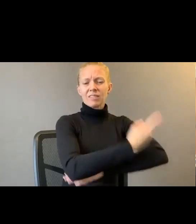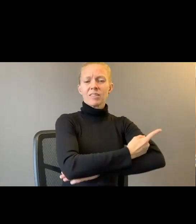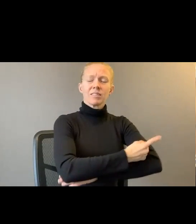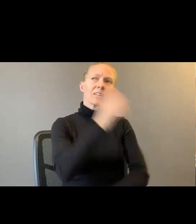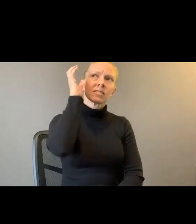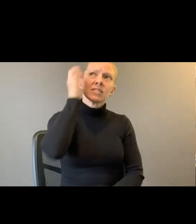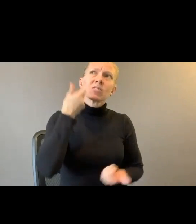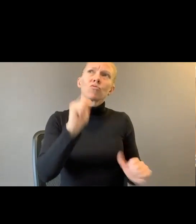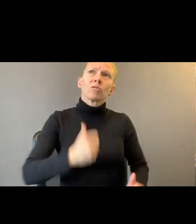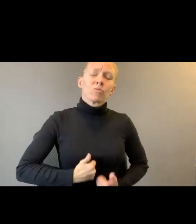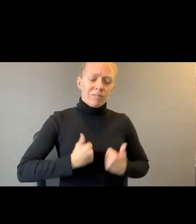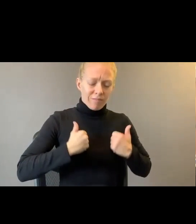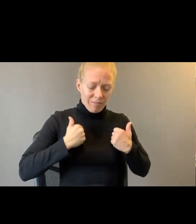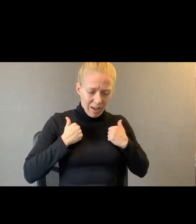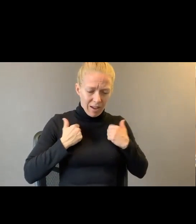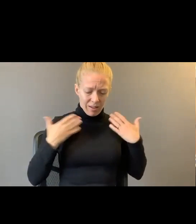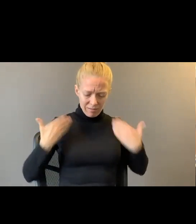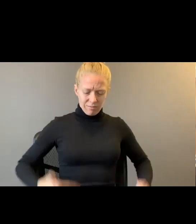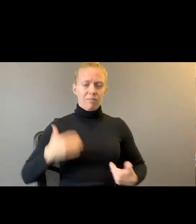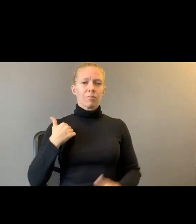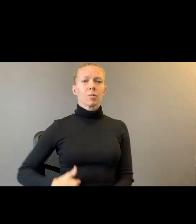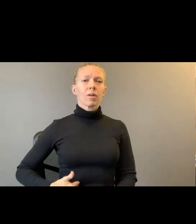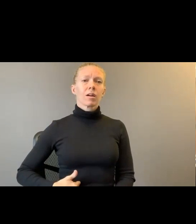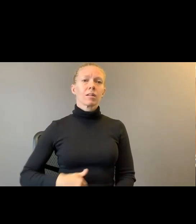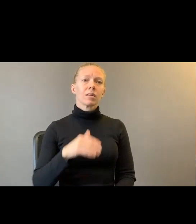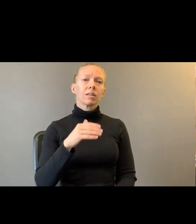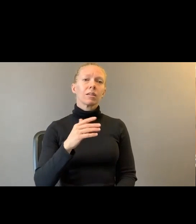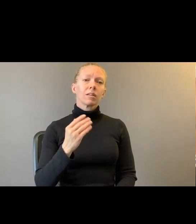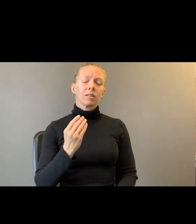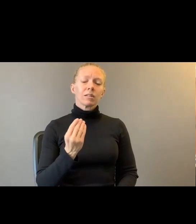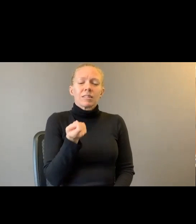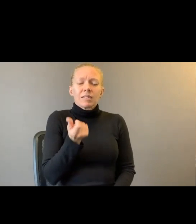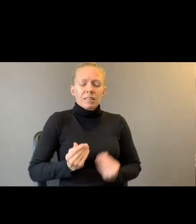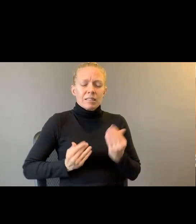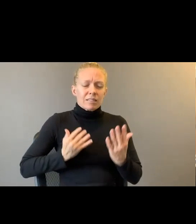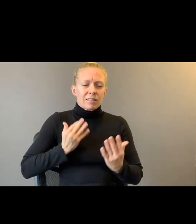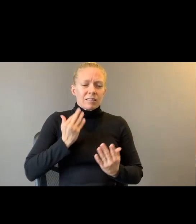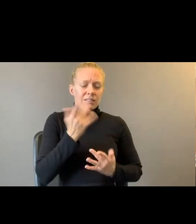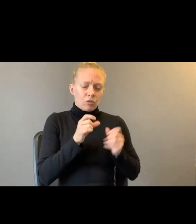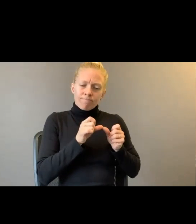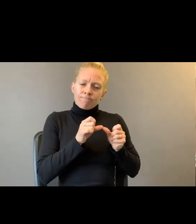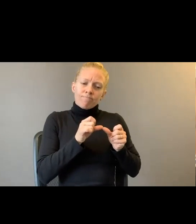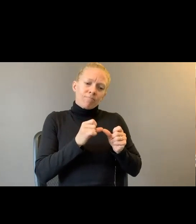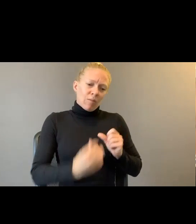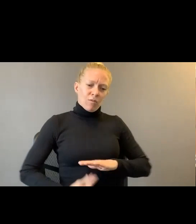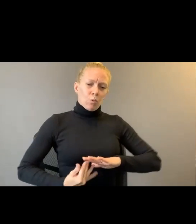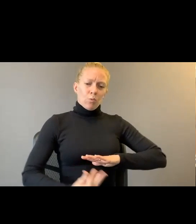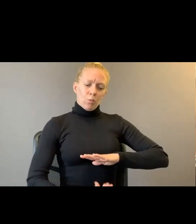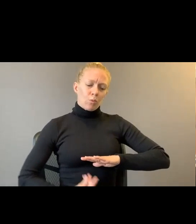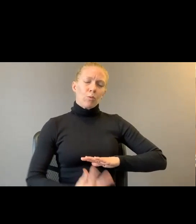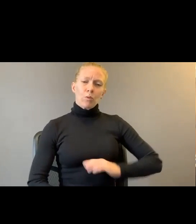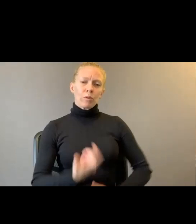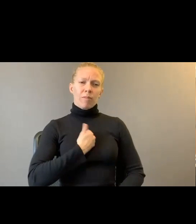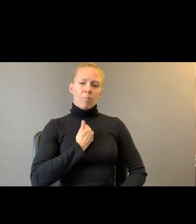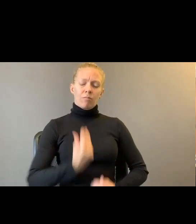Face twisted. Slightly singed. Fueled by my own crisp flames. Condemned. I